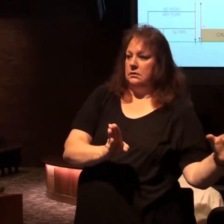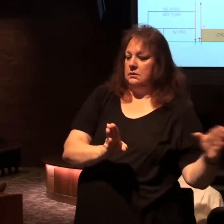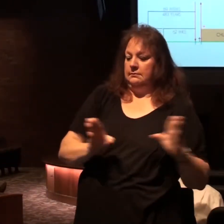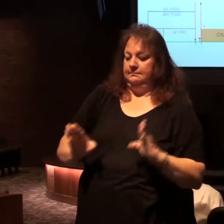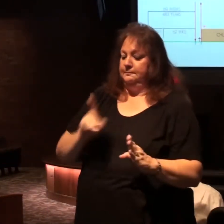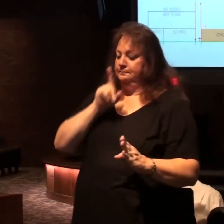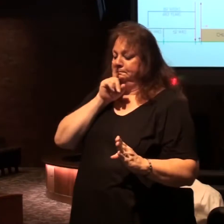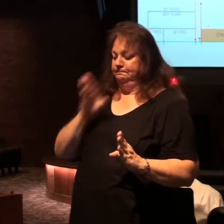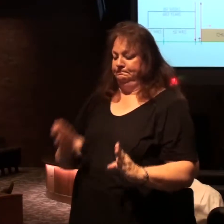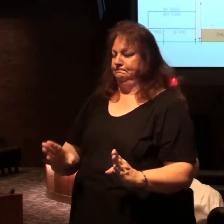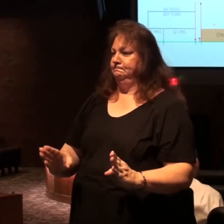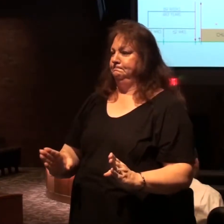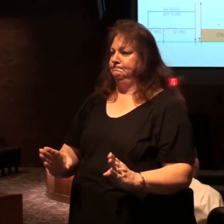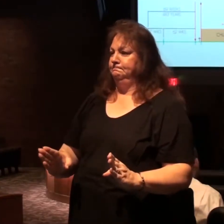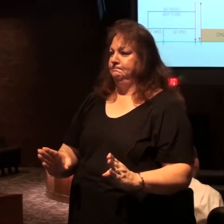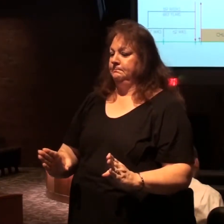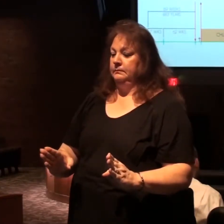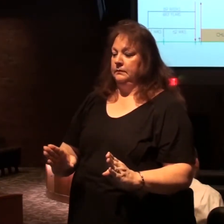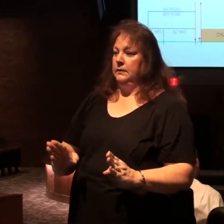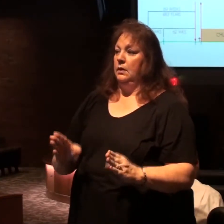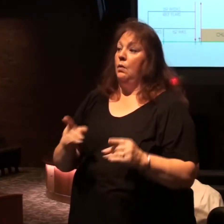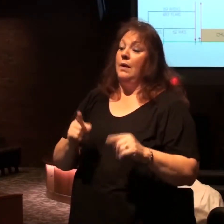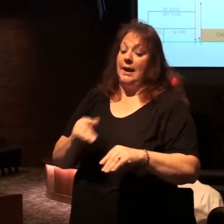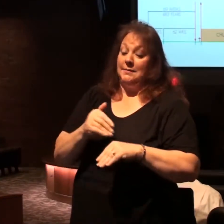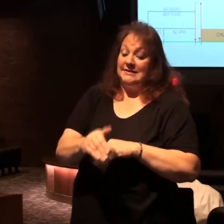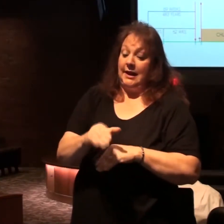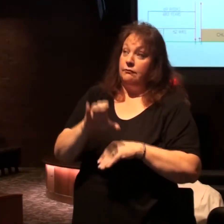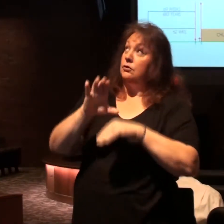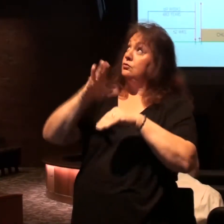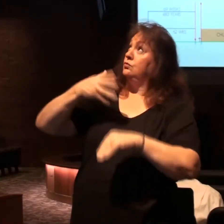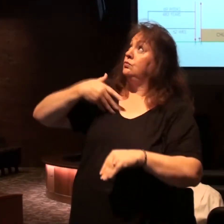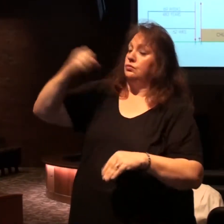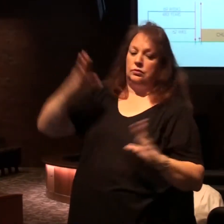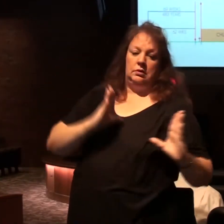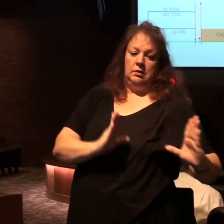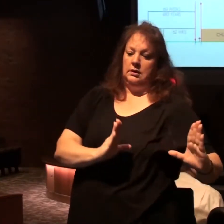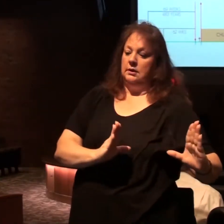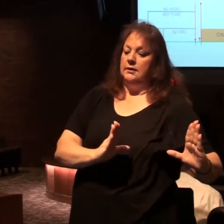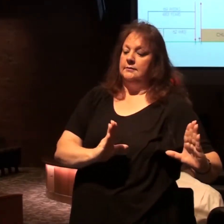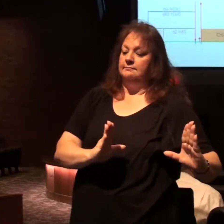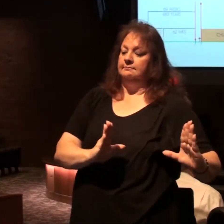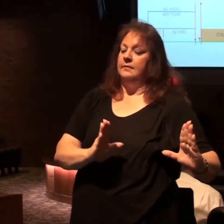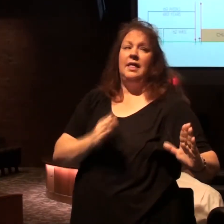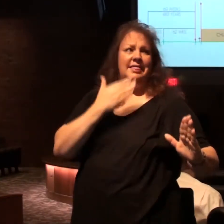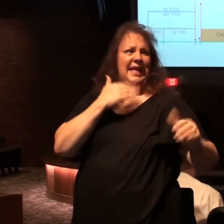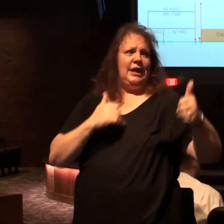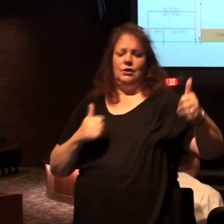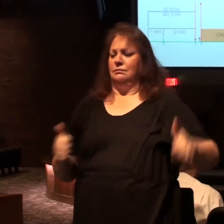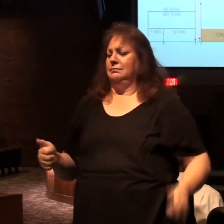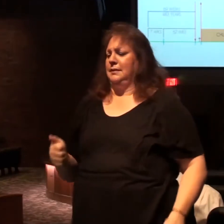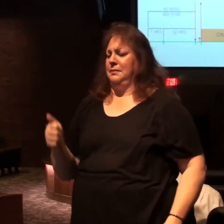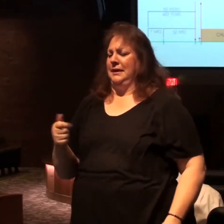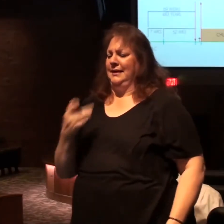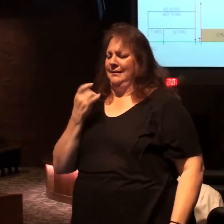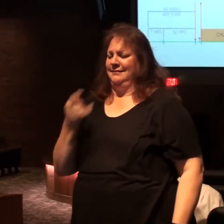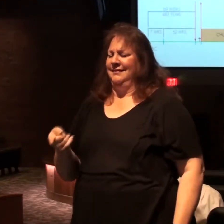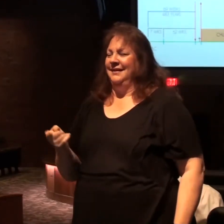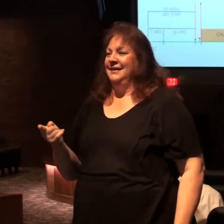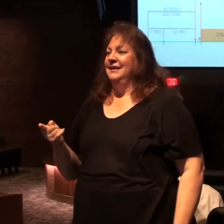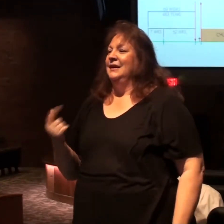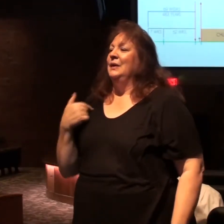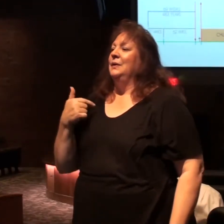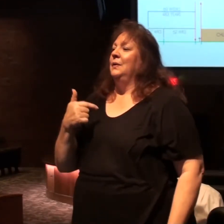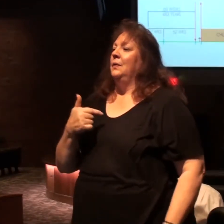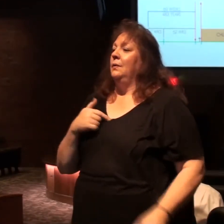to events following the rapture of the church there's the there we go thank you so